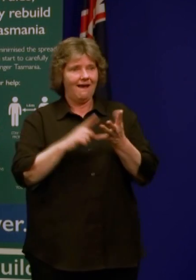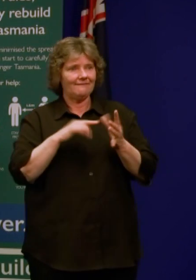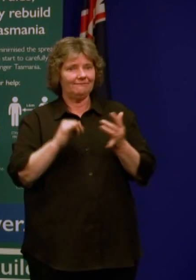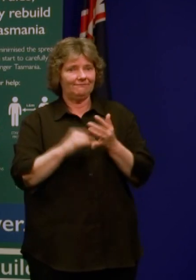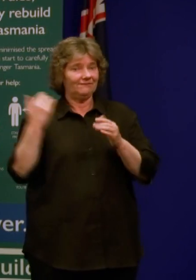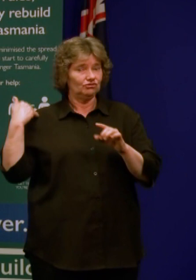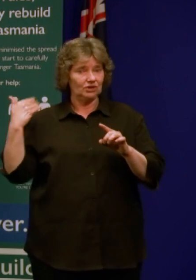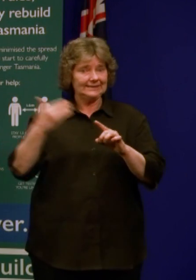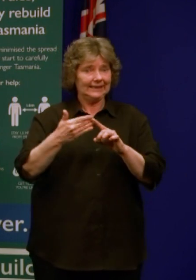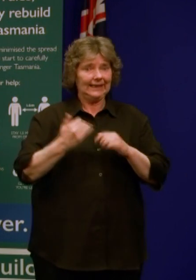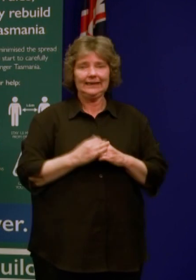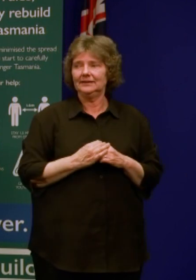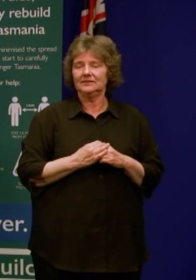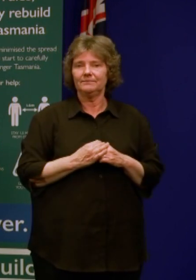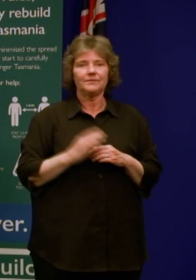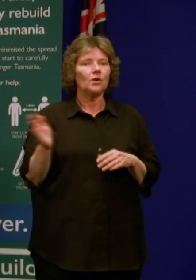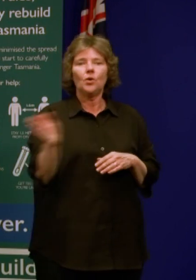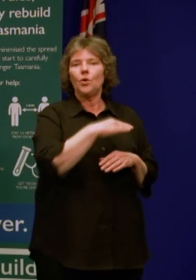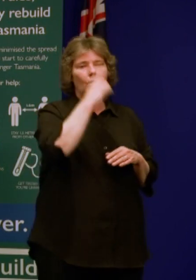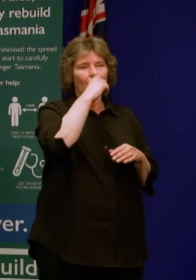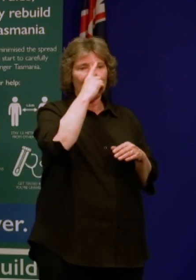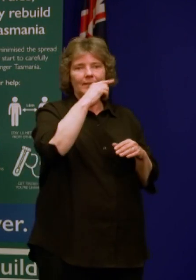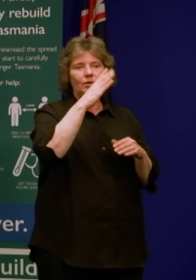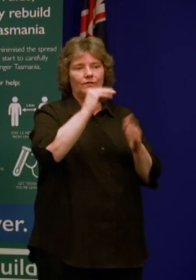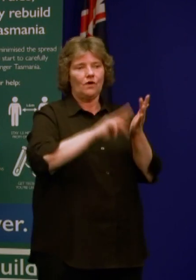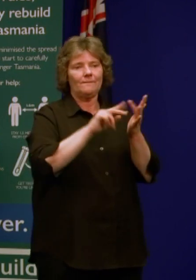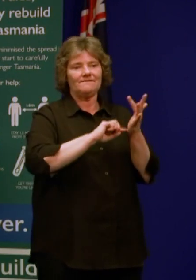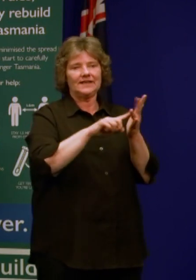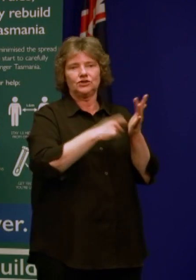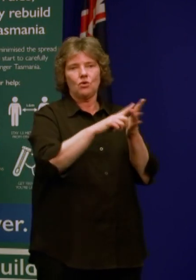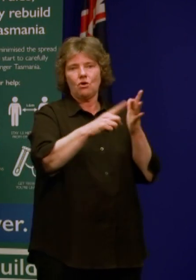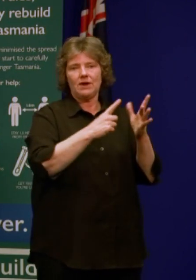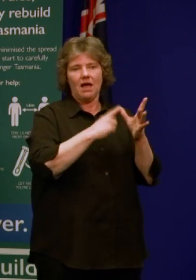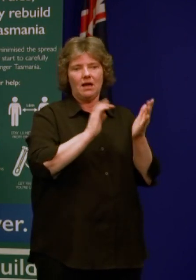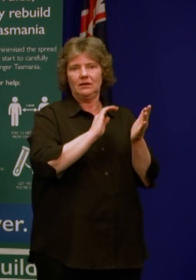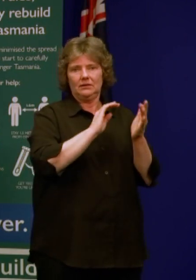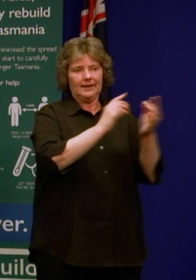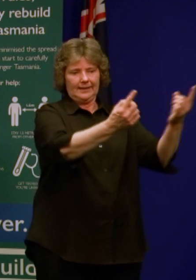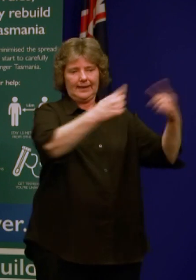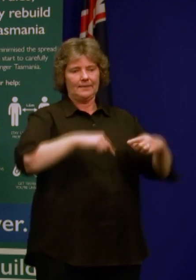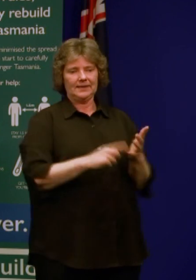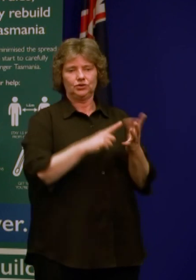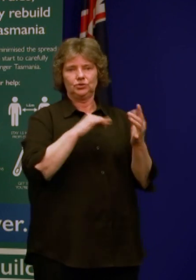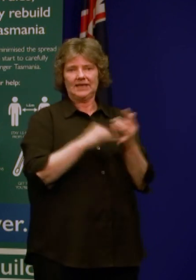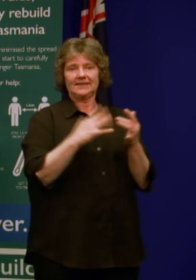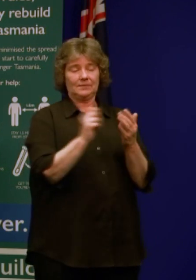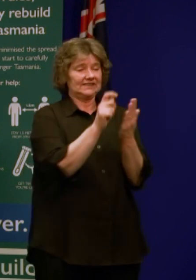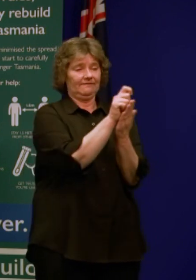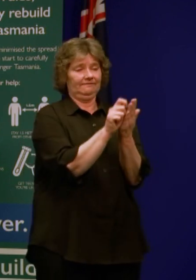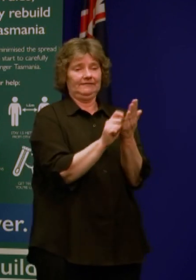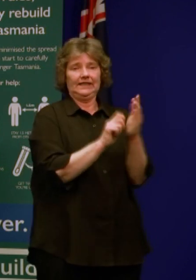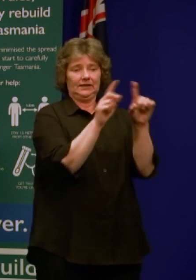Tasmania must fill out an arrivals card. And that card actually prompts people to check their own health